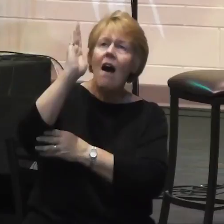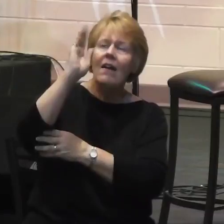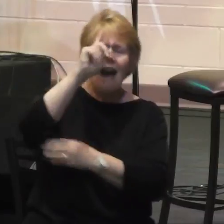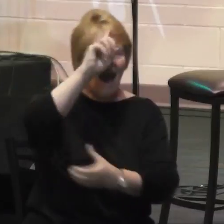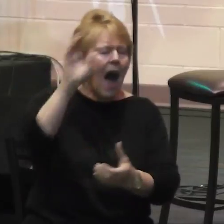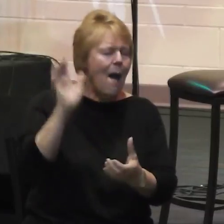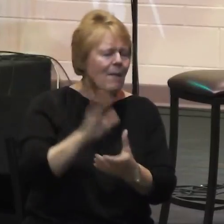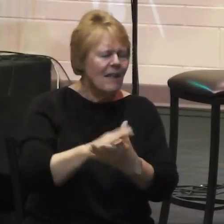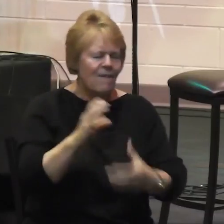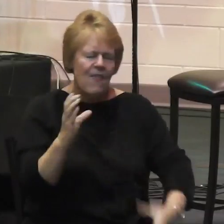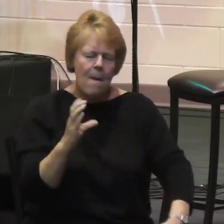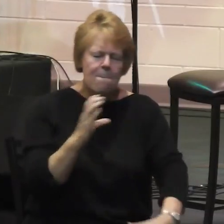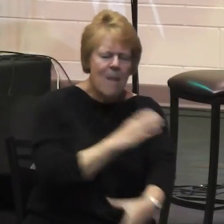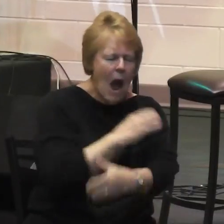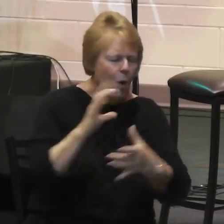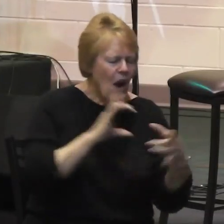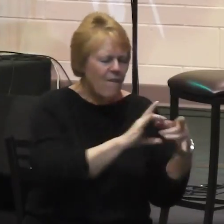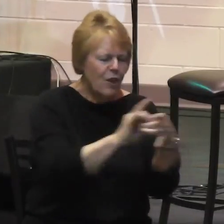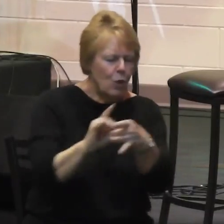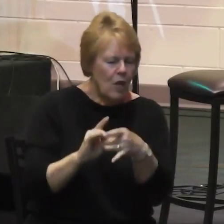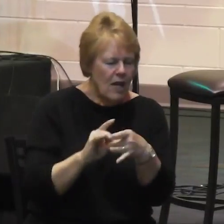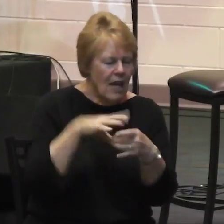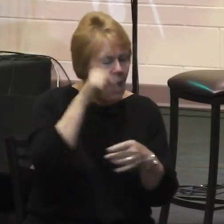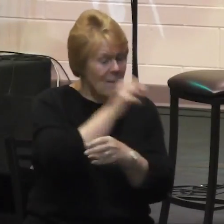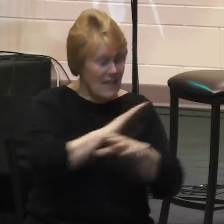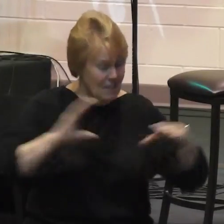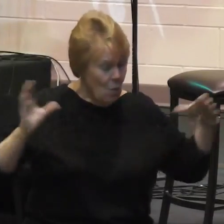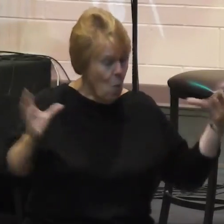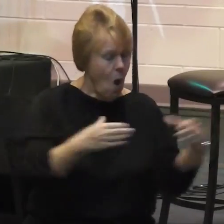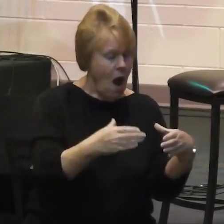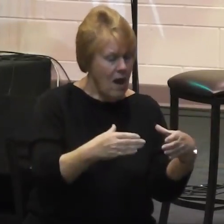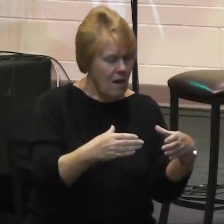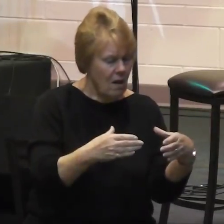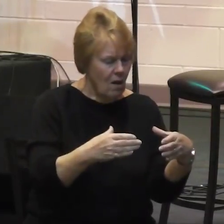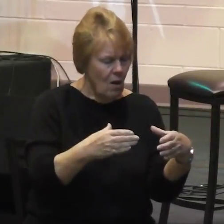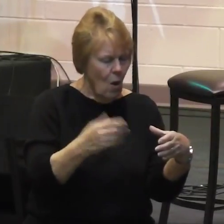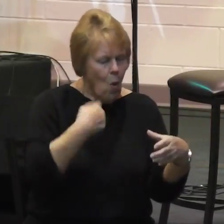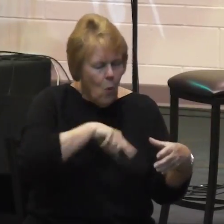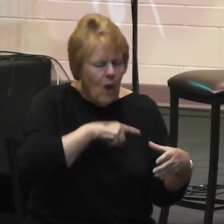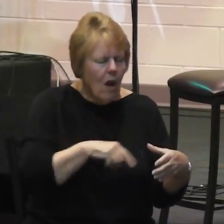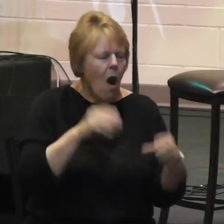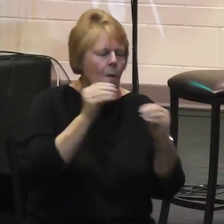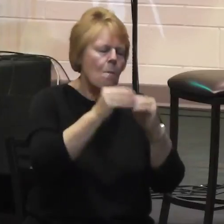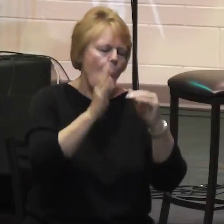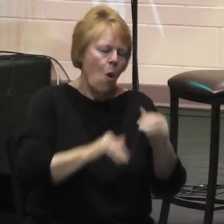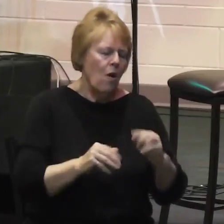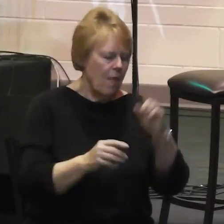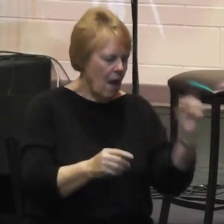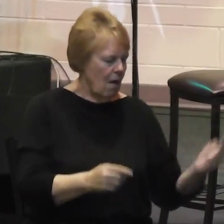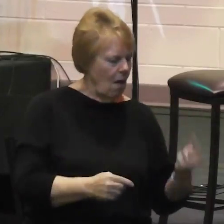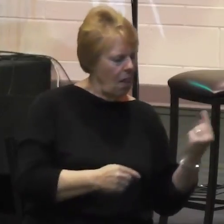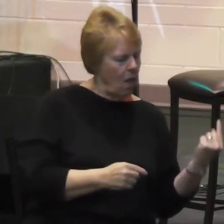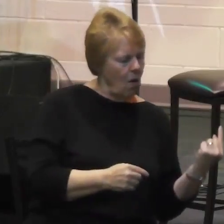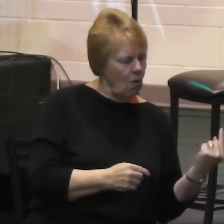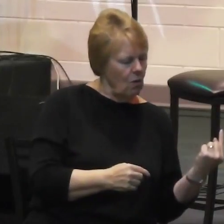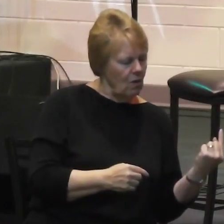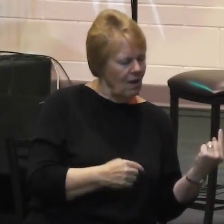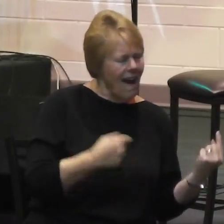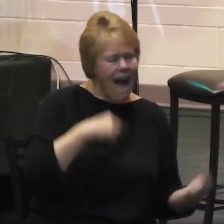For in wholeness, we are greater than in isolation. I believe that the hope of mankind